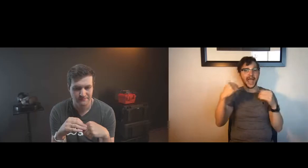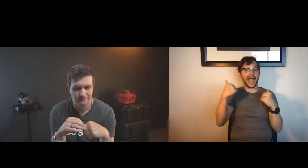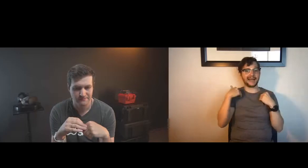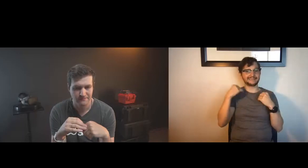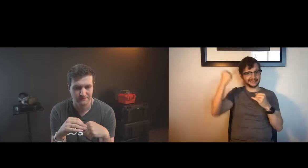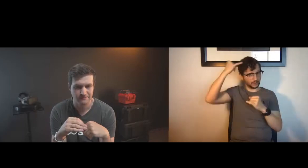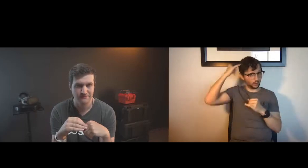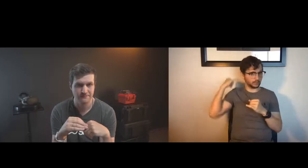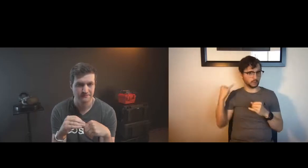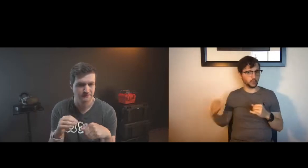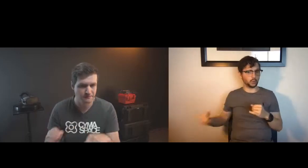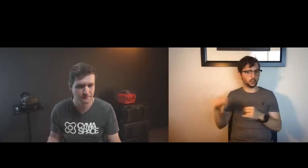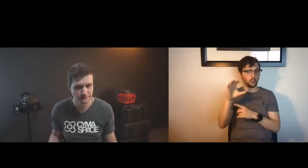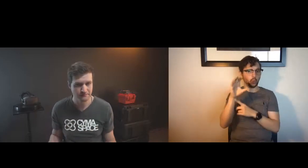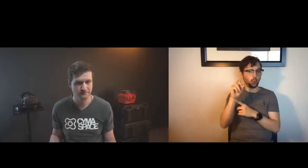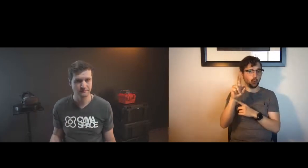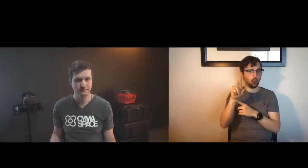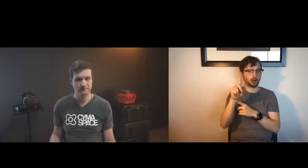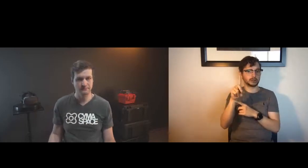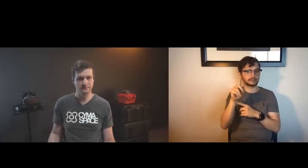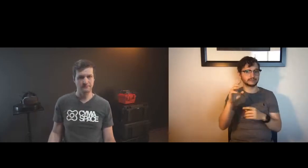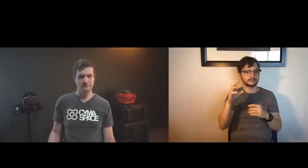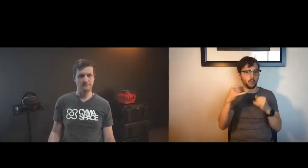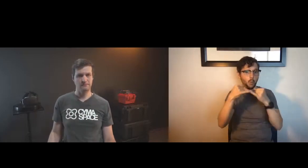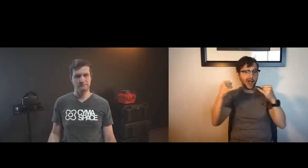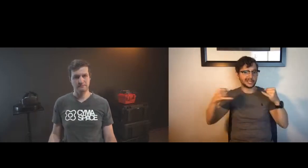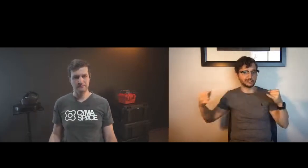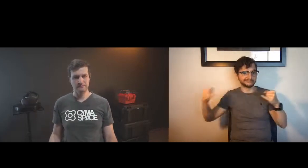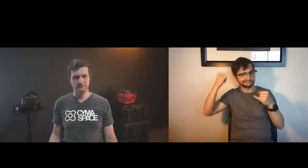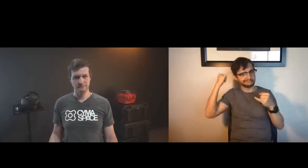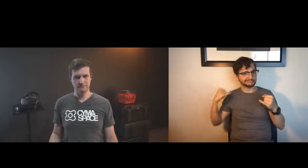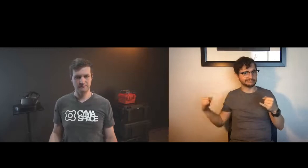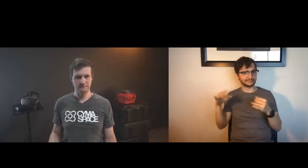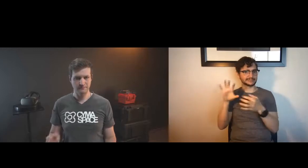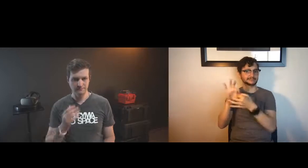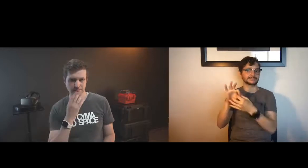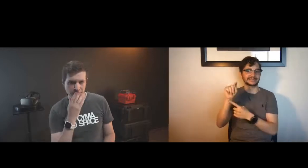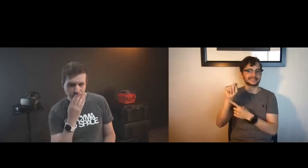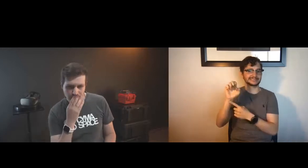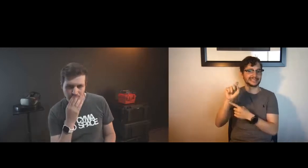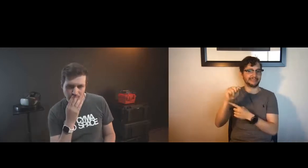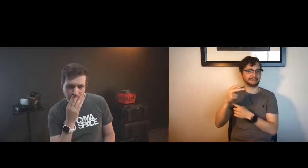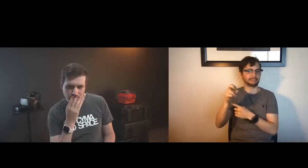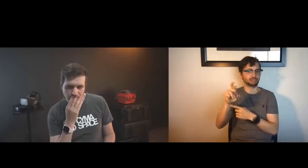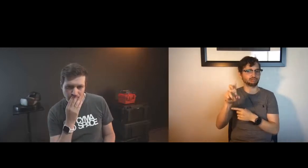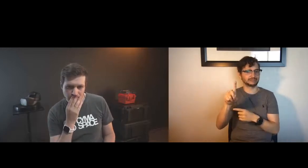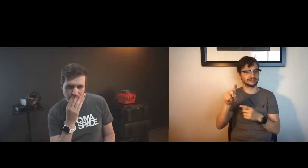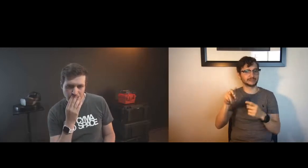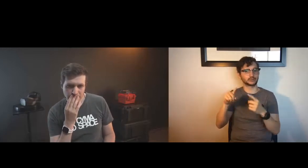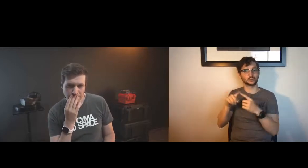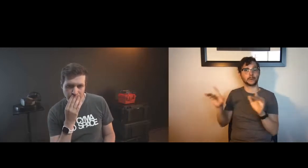with wearing a headset sometimes has to do with just the physicality of it having a cord